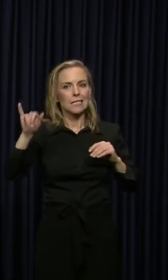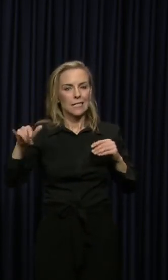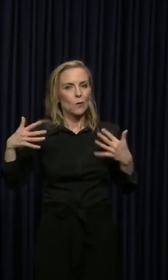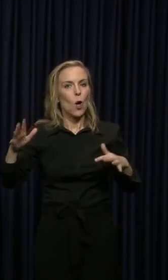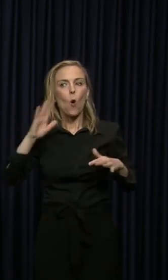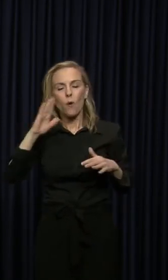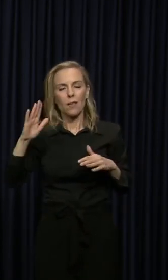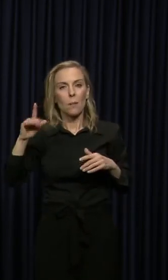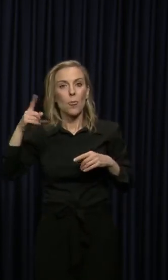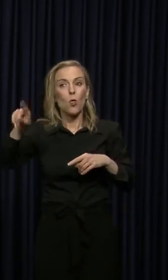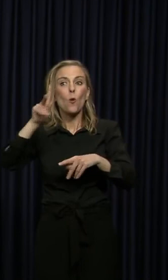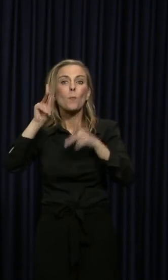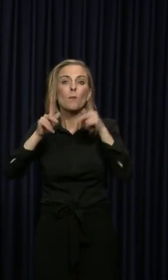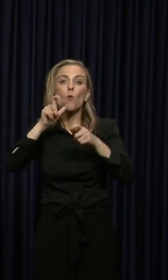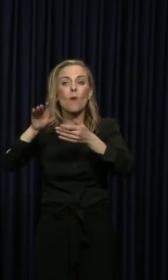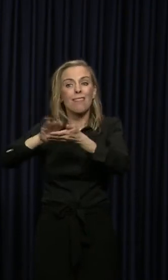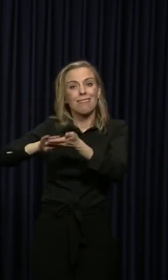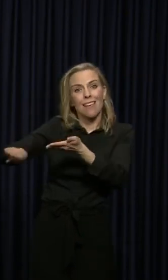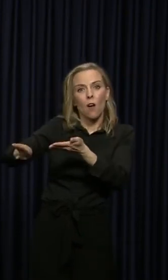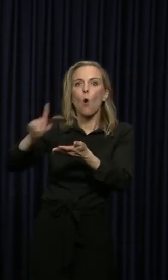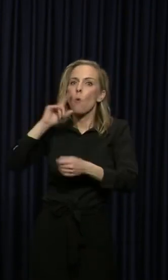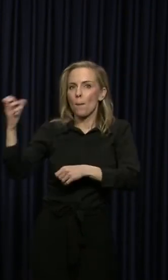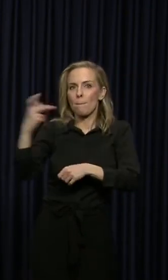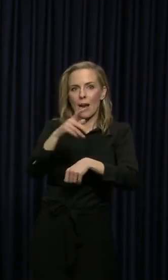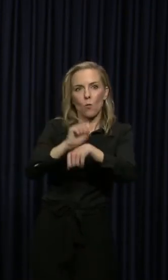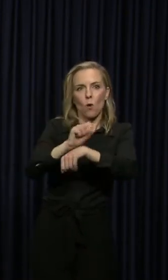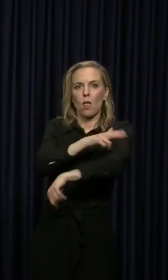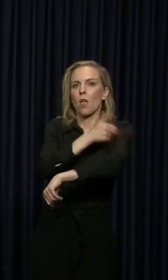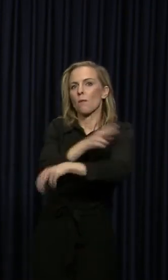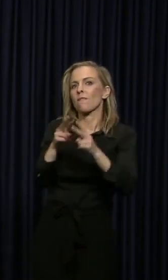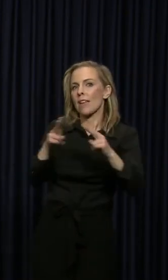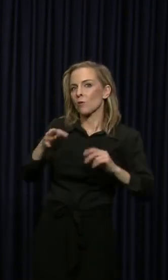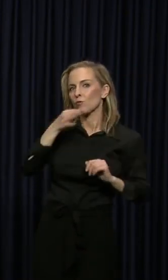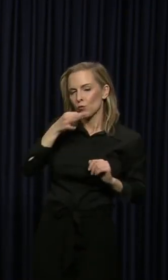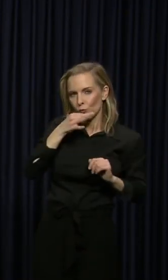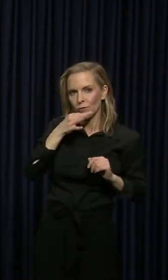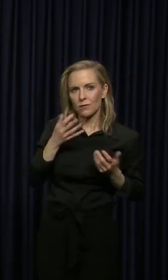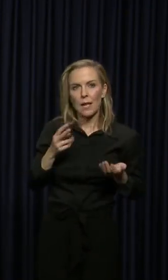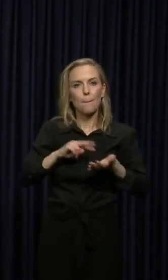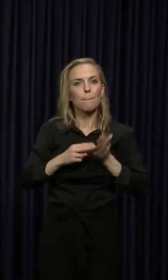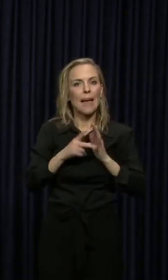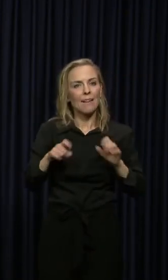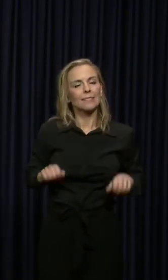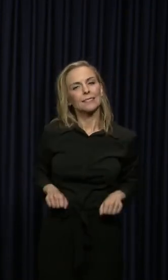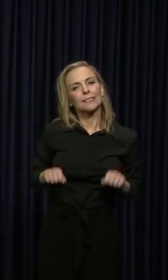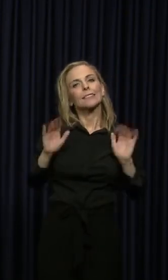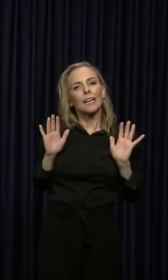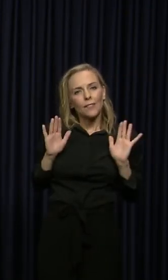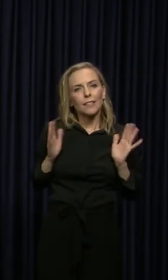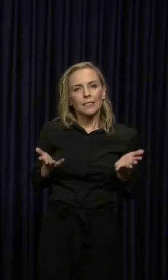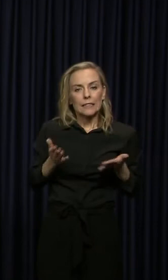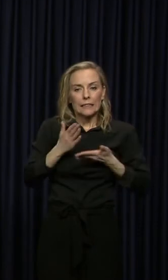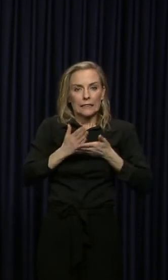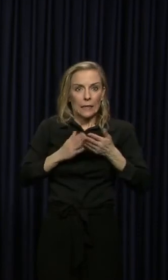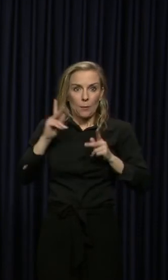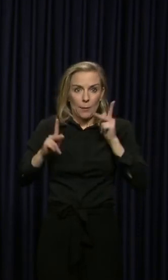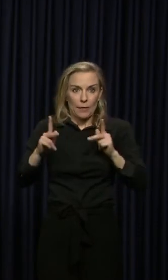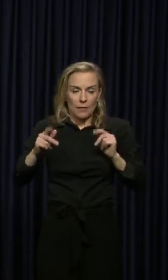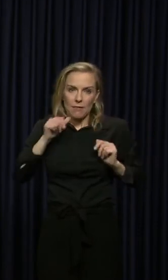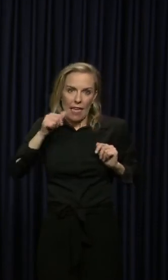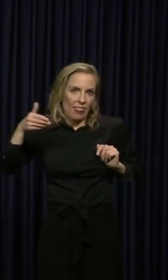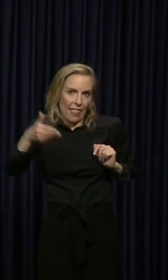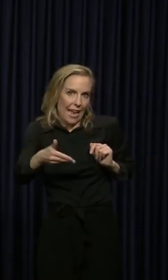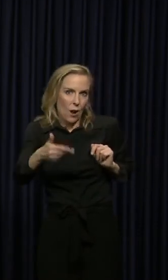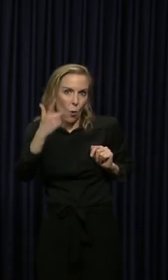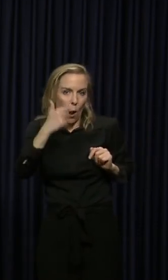at their hospital very, very soon. What we've had to do in the short term is another sacrifice. Most of these folks aren't there because